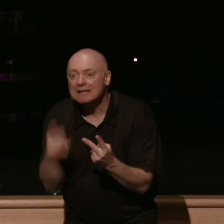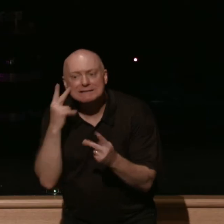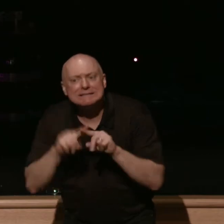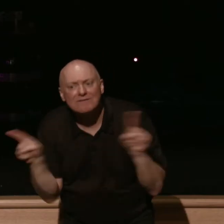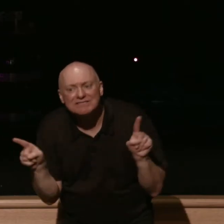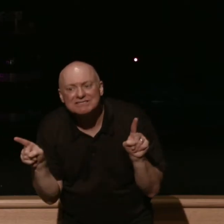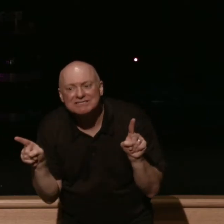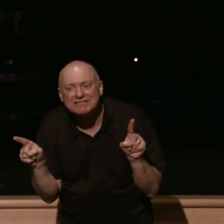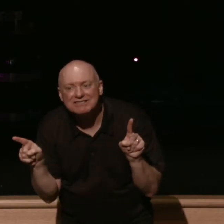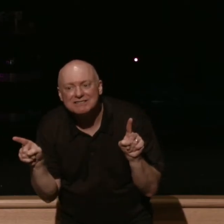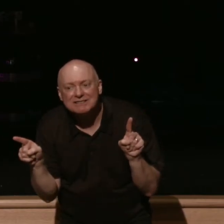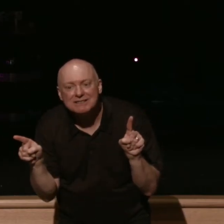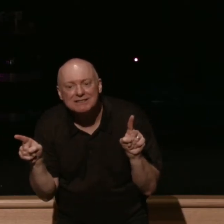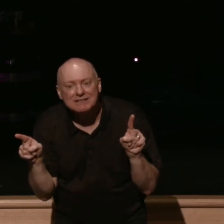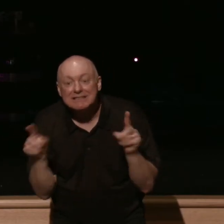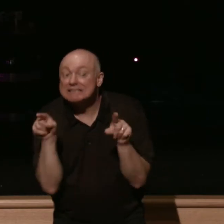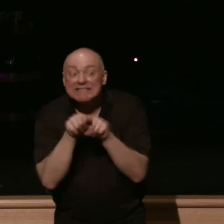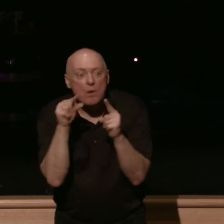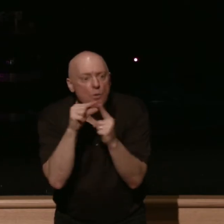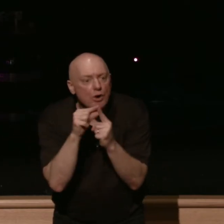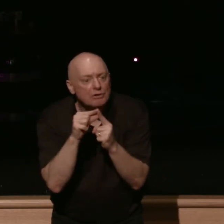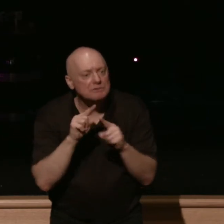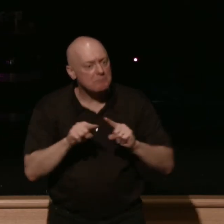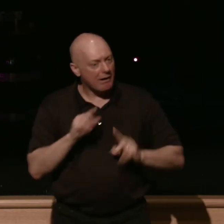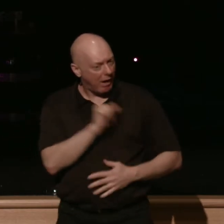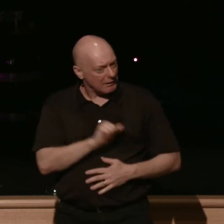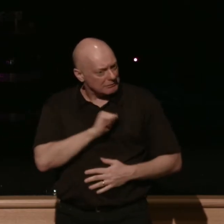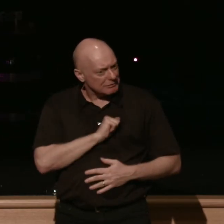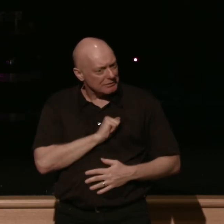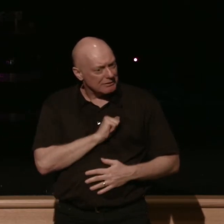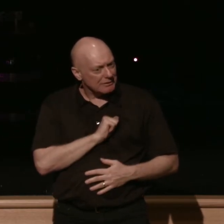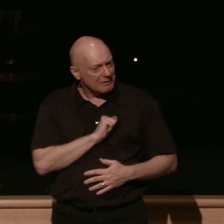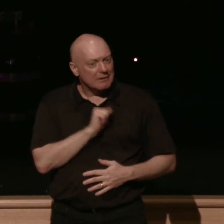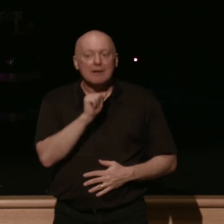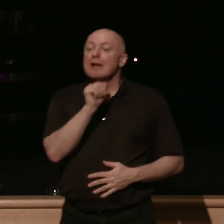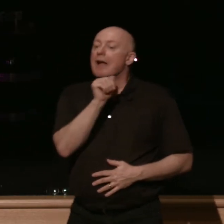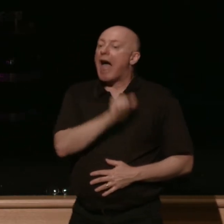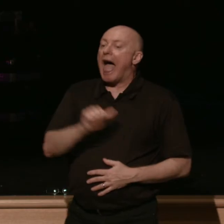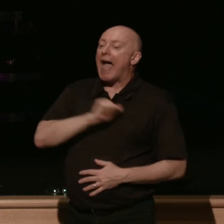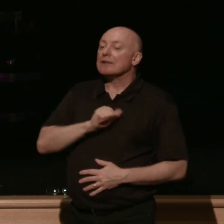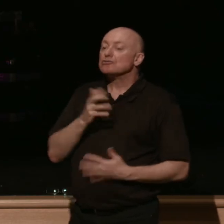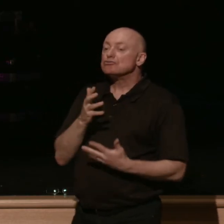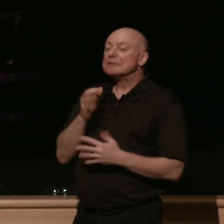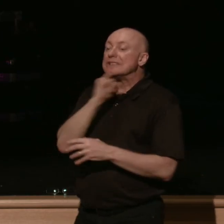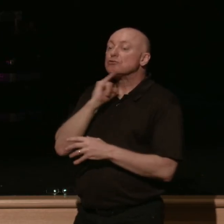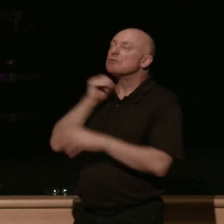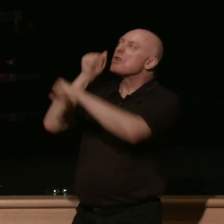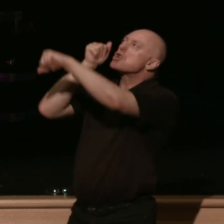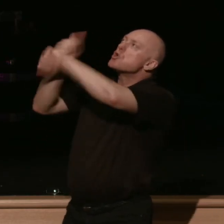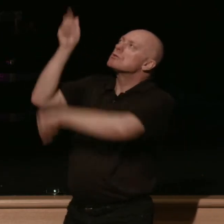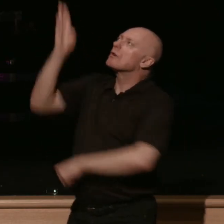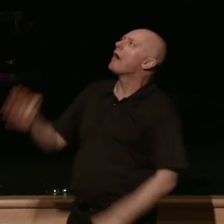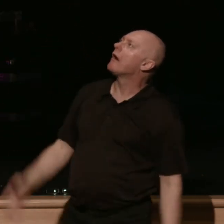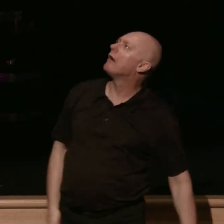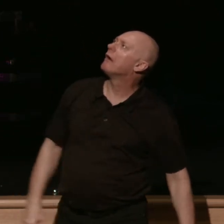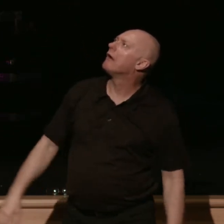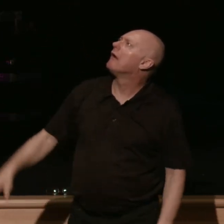the tone is off it's not asking these are like these are asking they're accusing god where is the just where